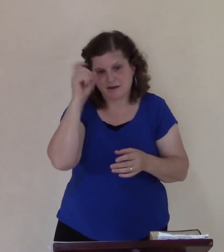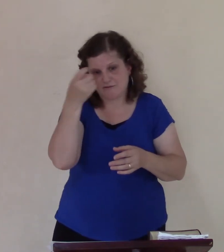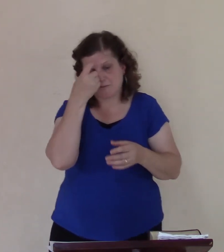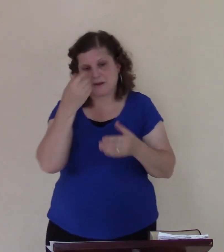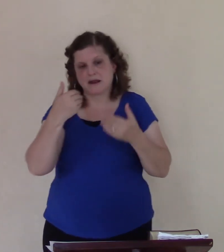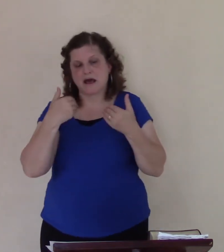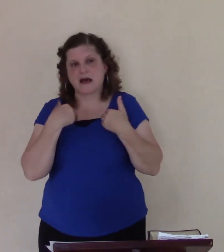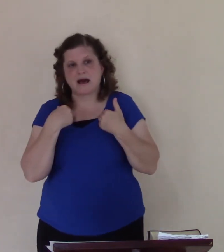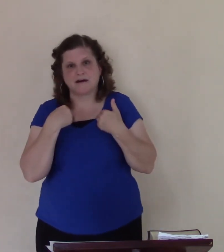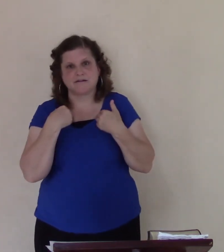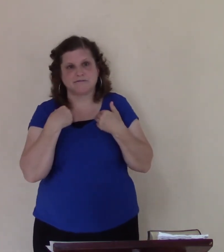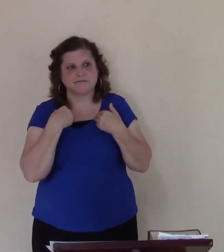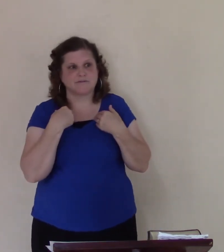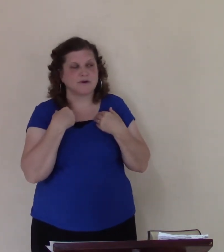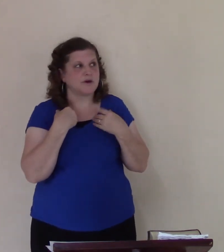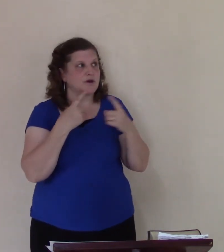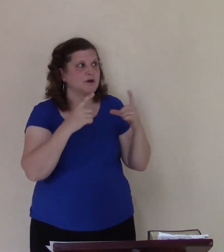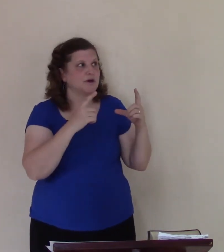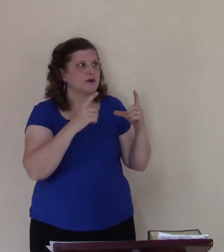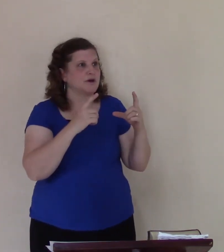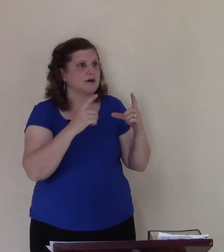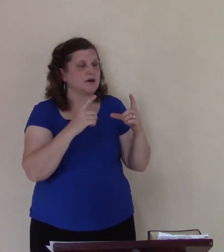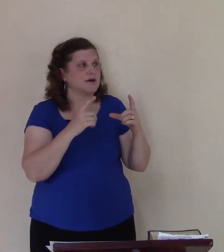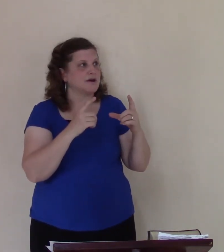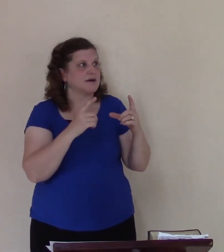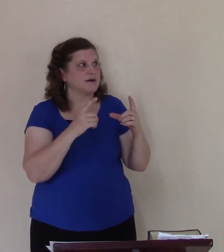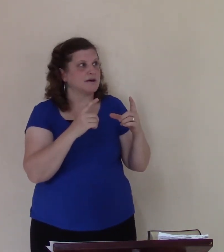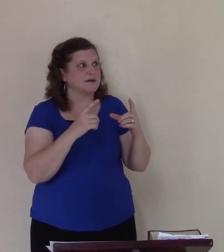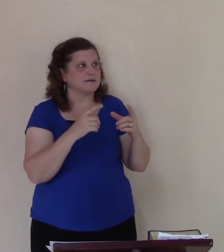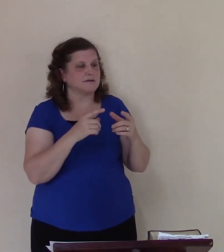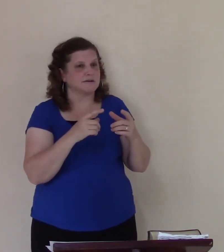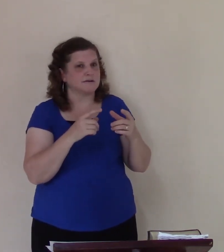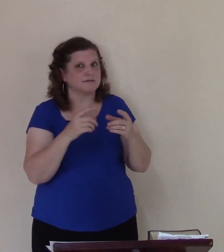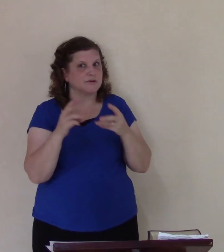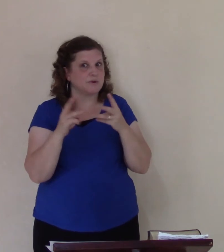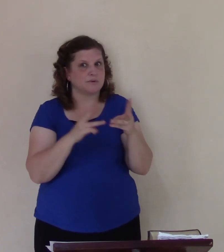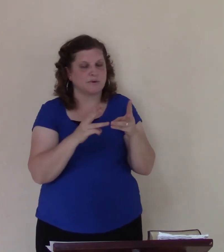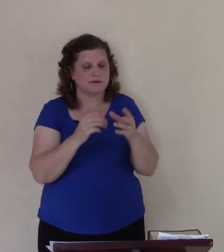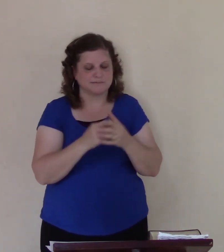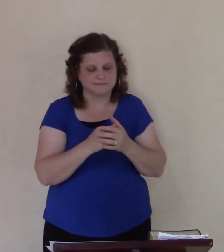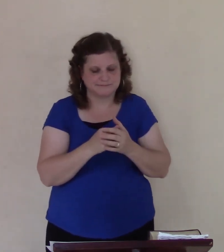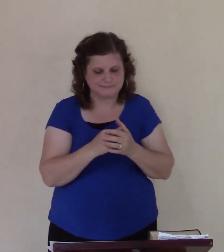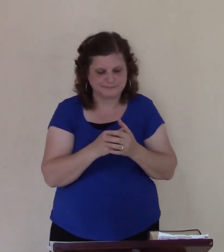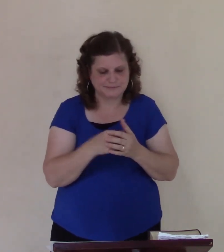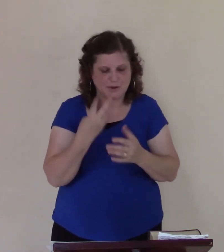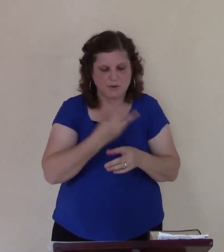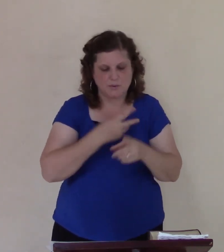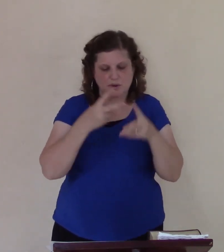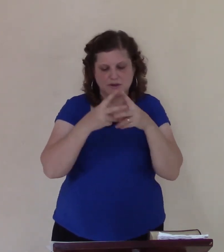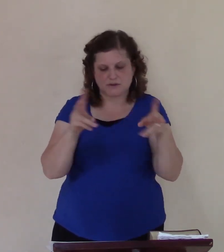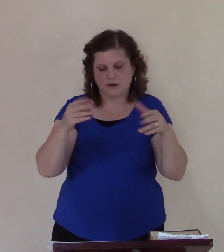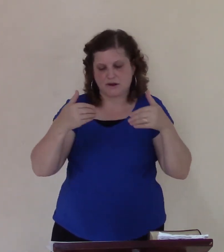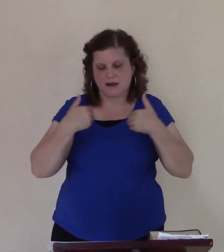God has none okay but we start getting this attitude of you owe me